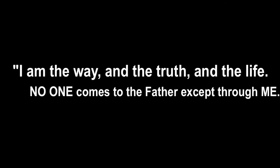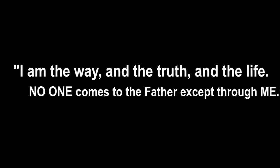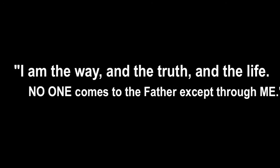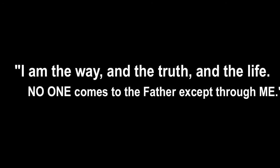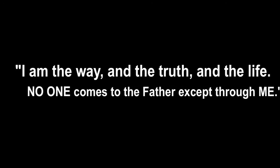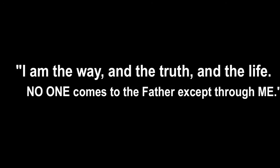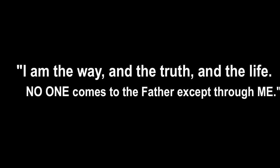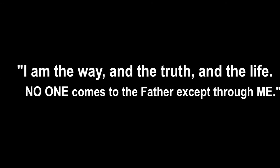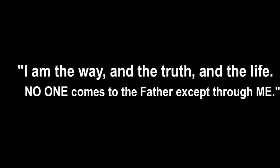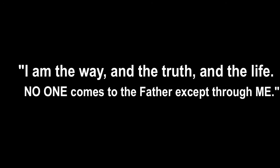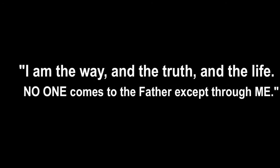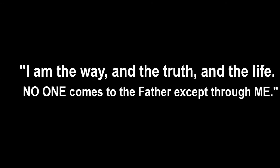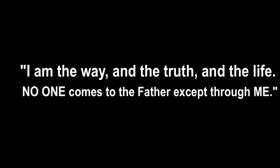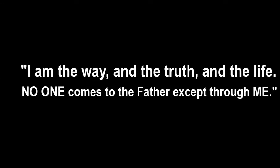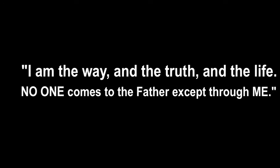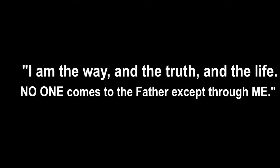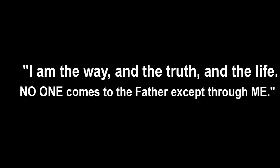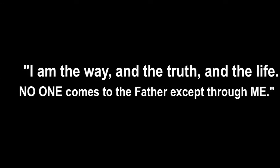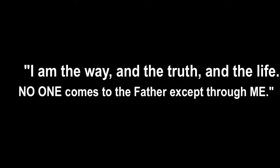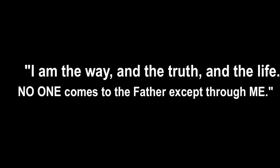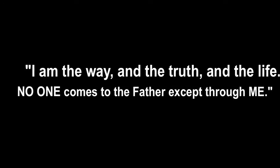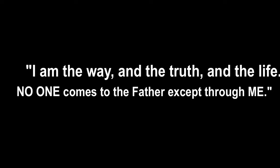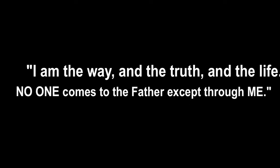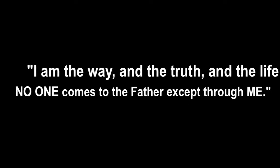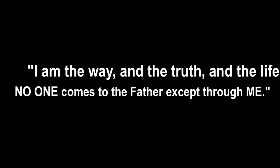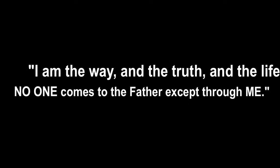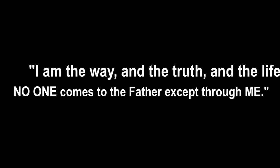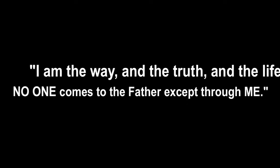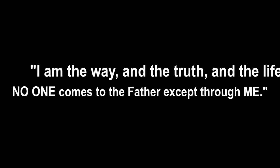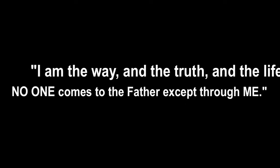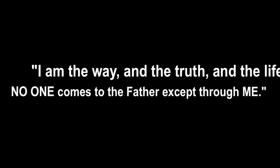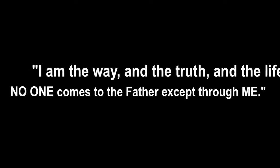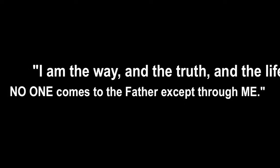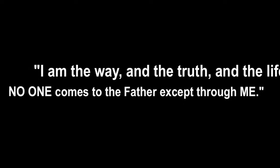am the way and the truth and the life. No one comes to the Father except through me.